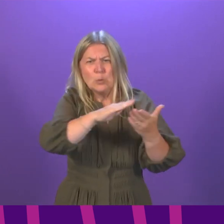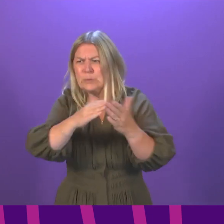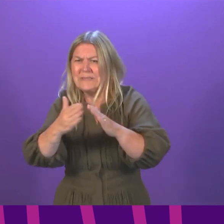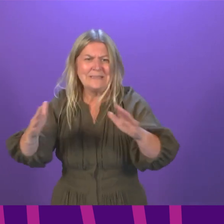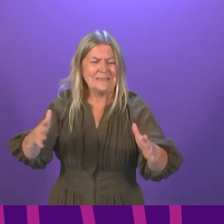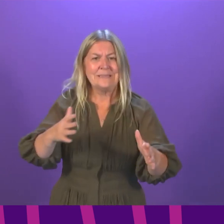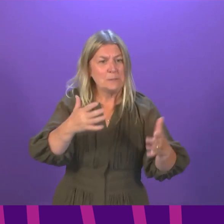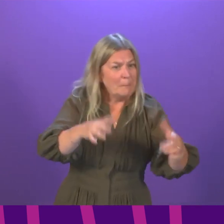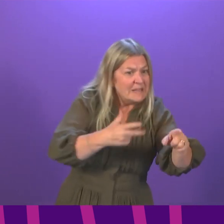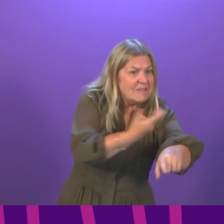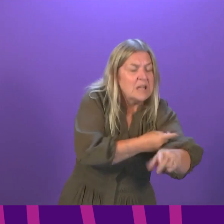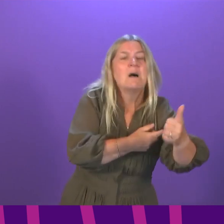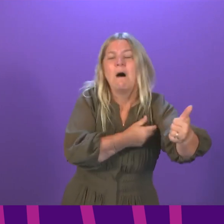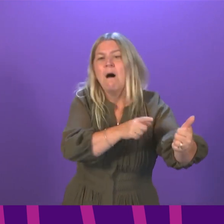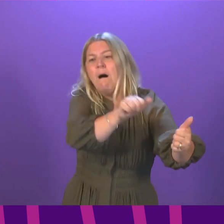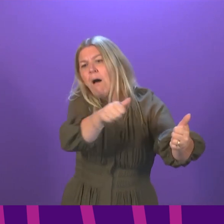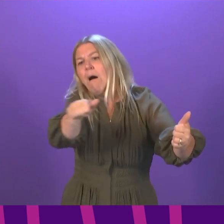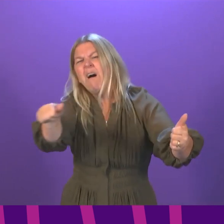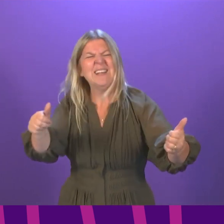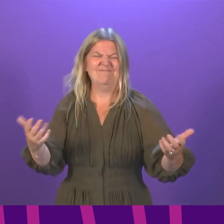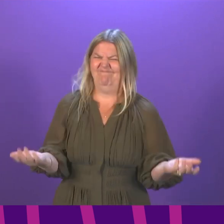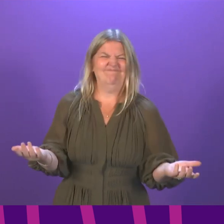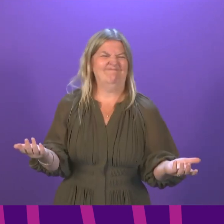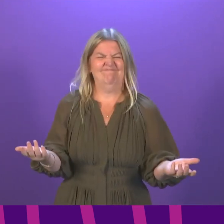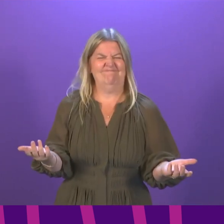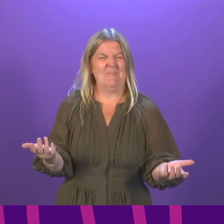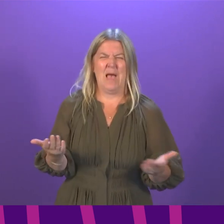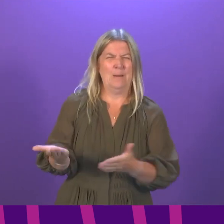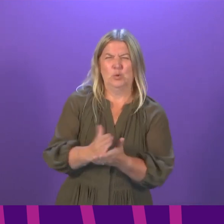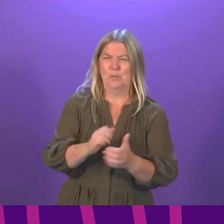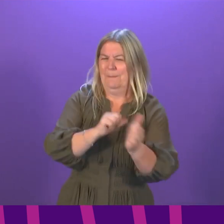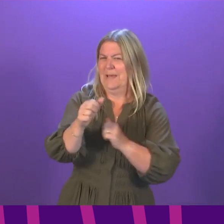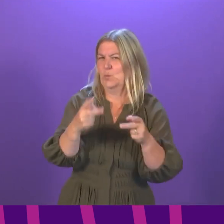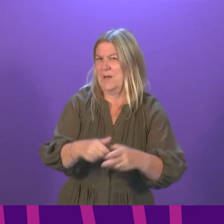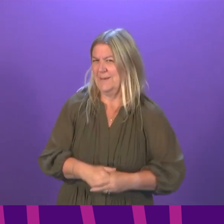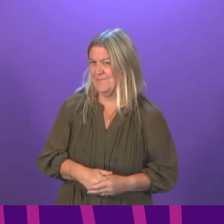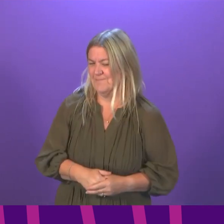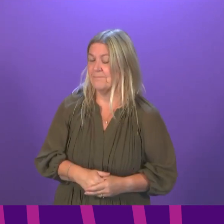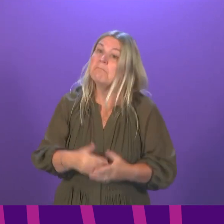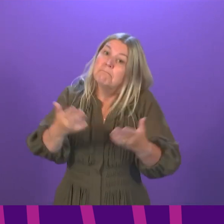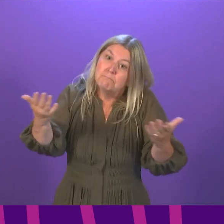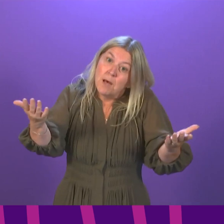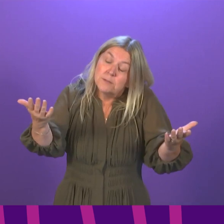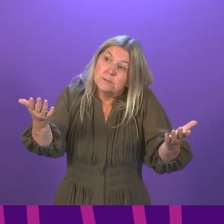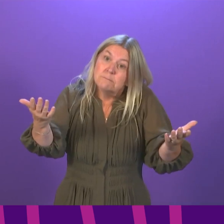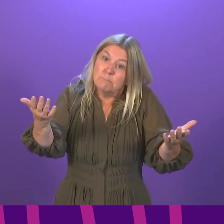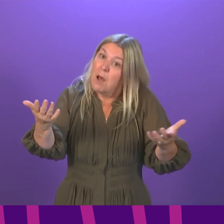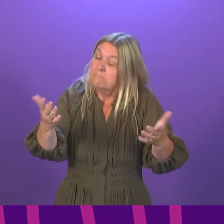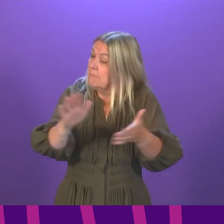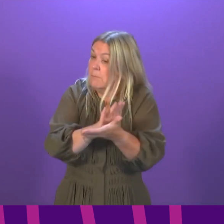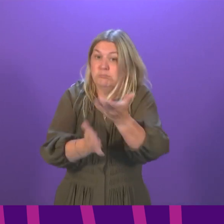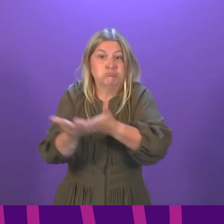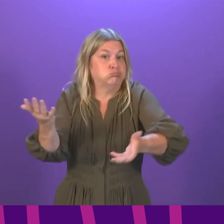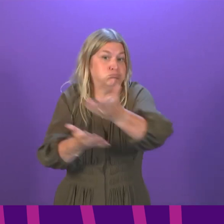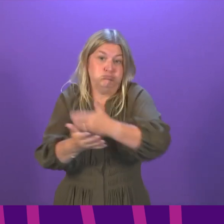vaccinated. I have got a scepticism about whether that is the best way to go, but we, of course, do not rule anything out. We want to get